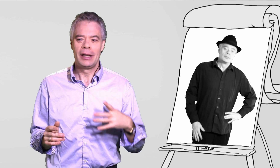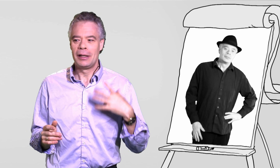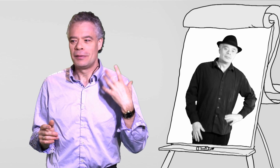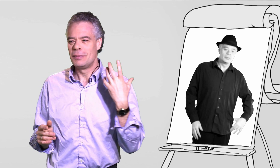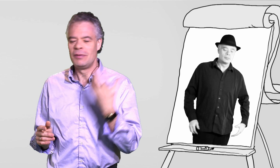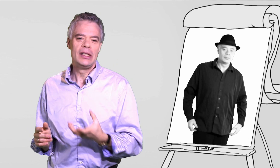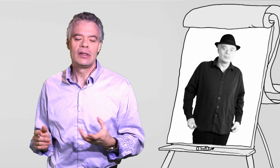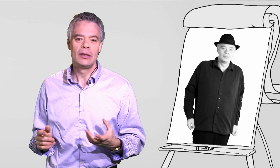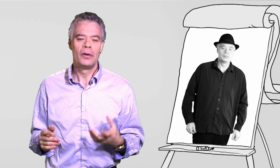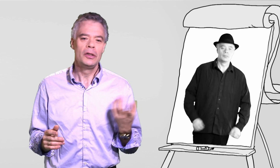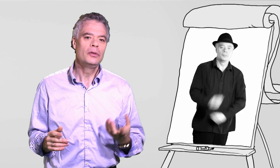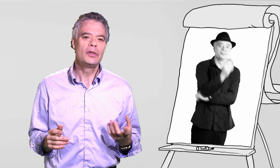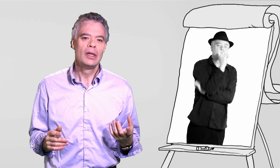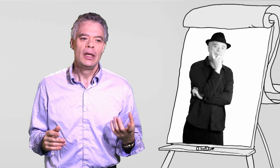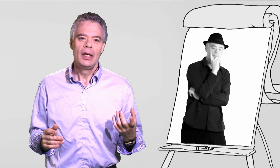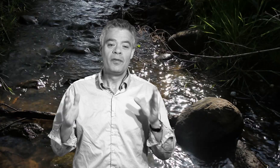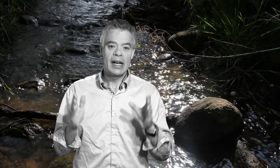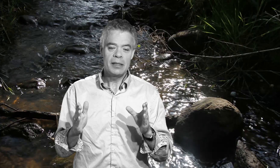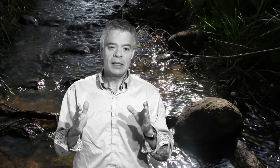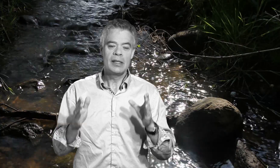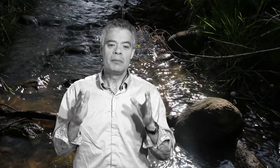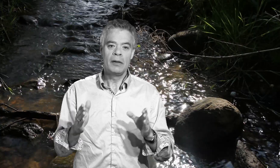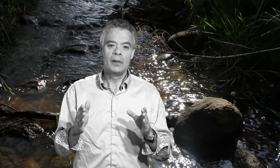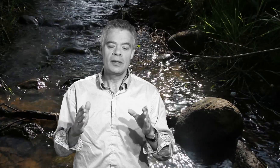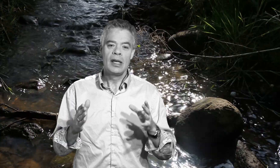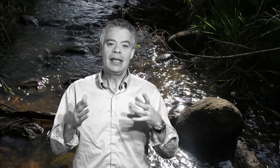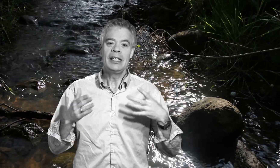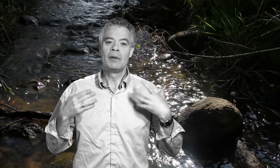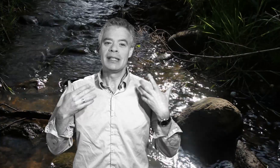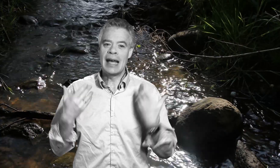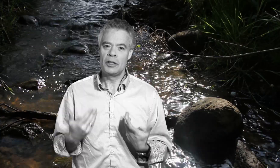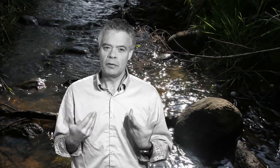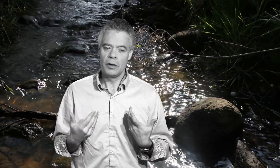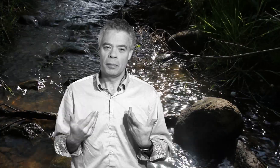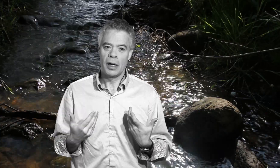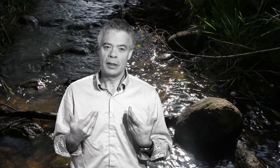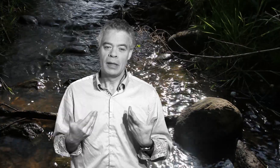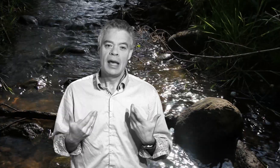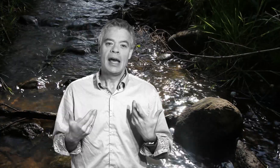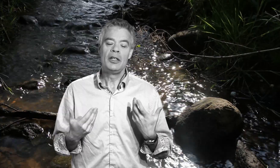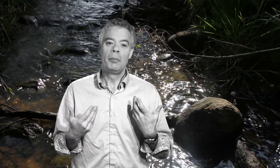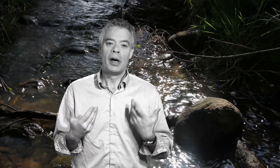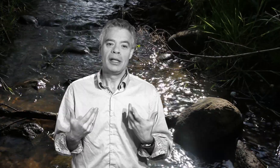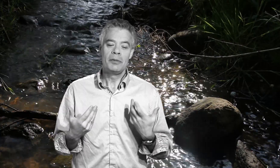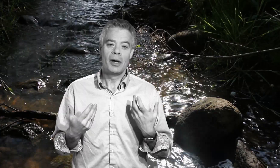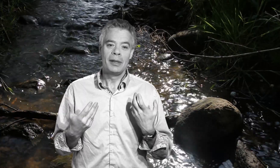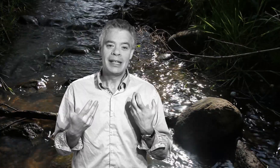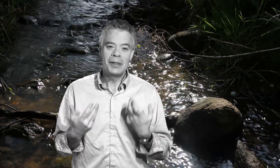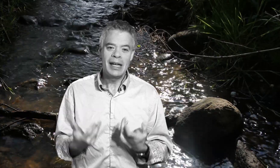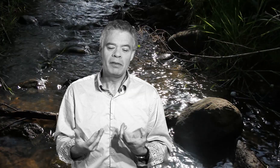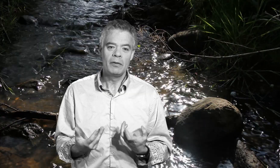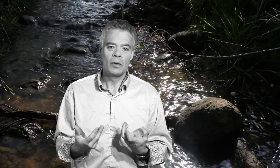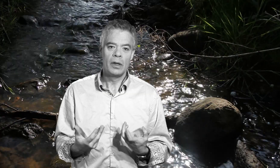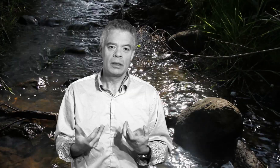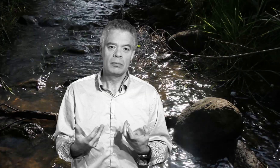reason or use. Vitamins and minerals is what's natural for your body. And your body is probably